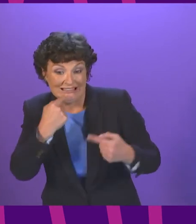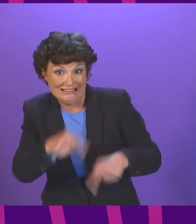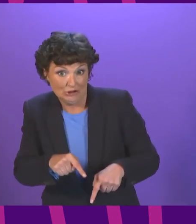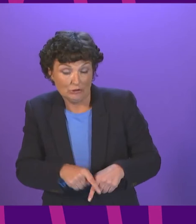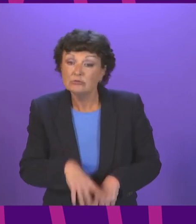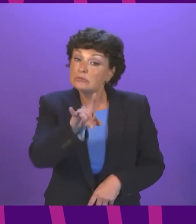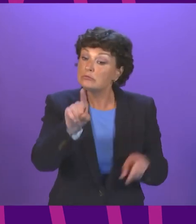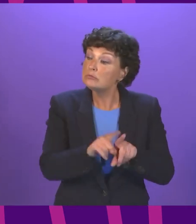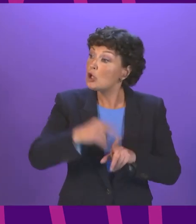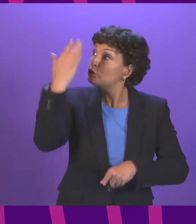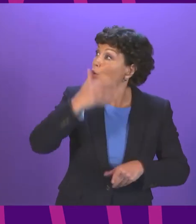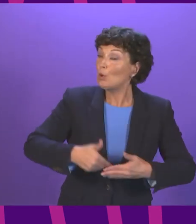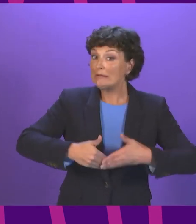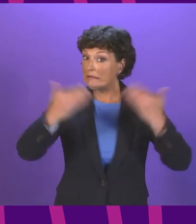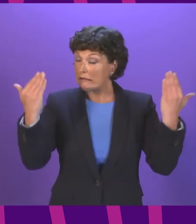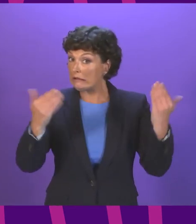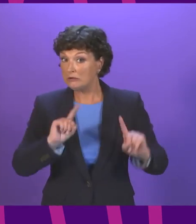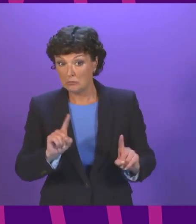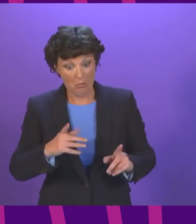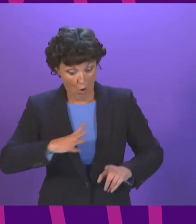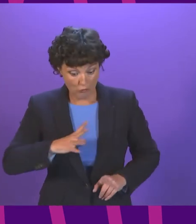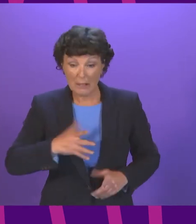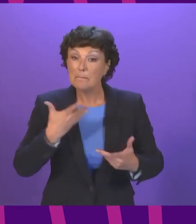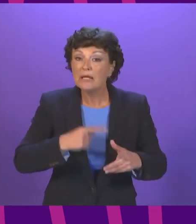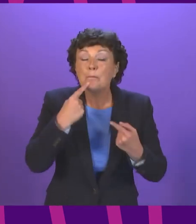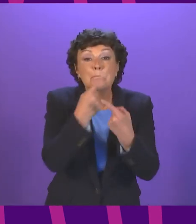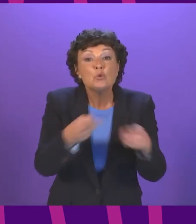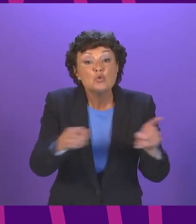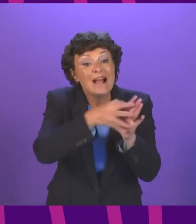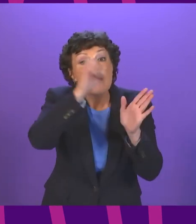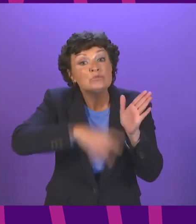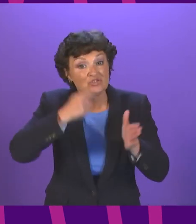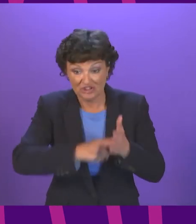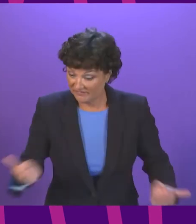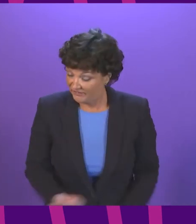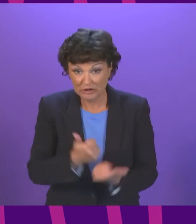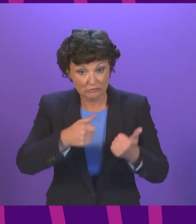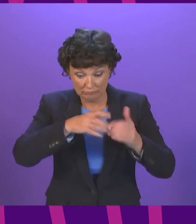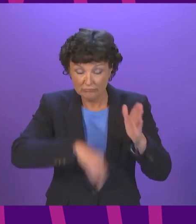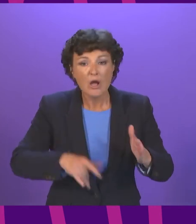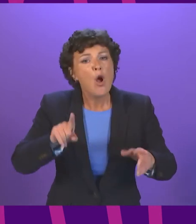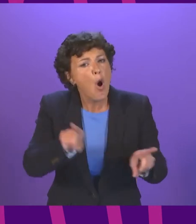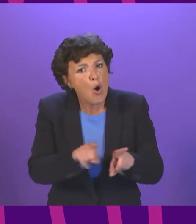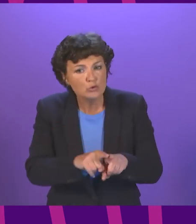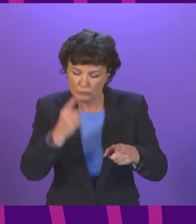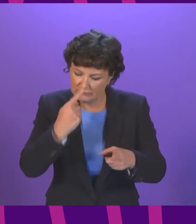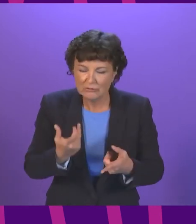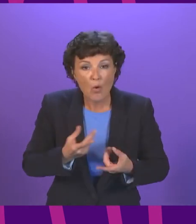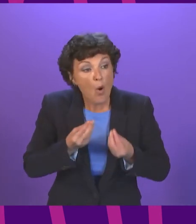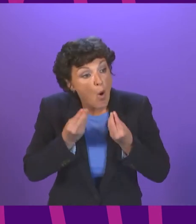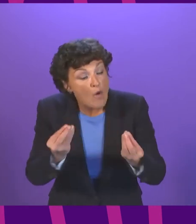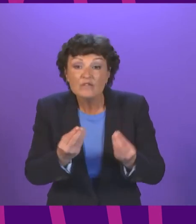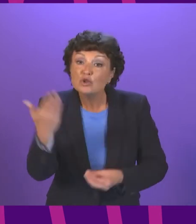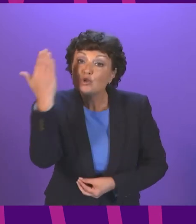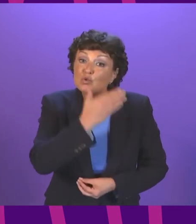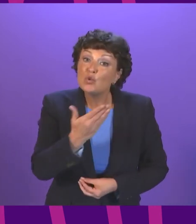the school day Since the election, we have already abolished music tuition charges and extended universal provision of school meals to